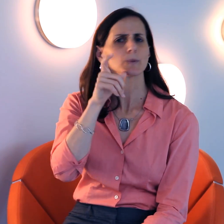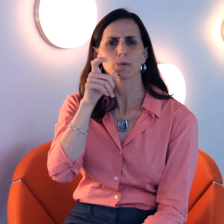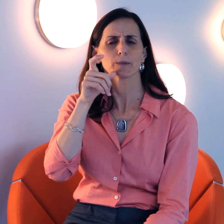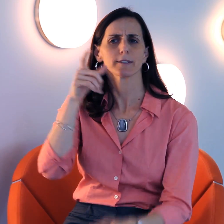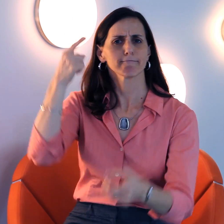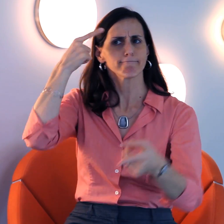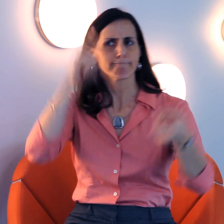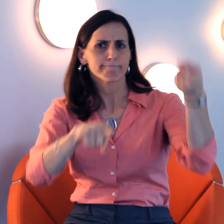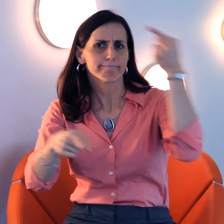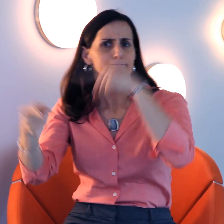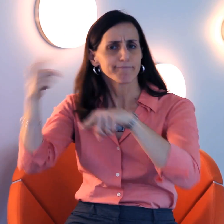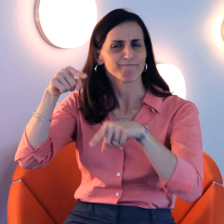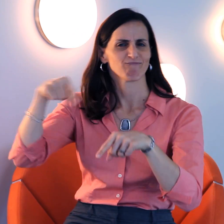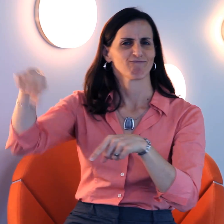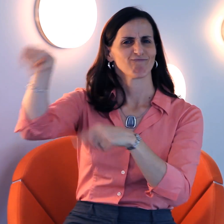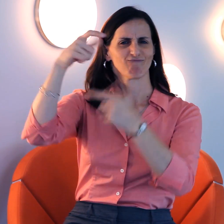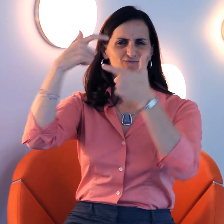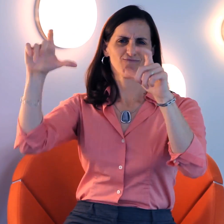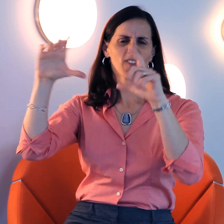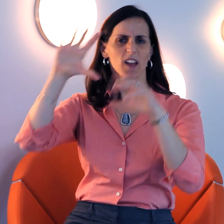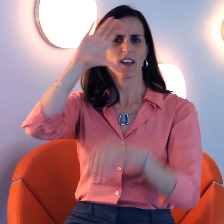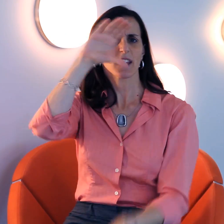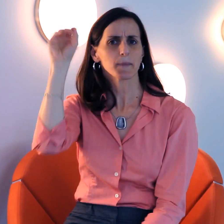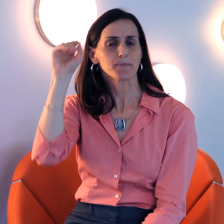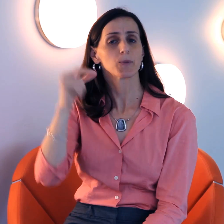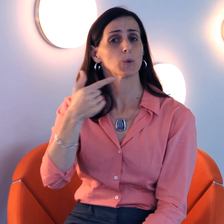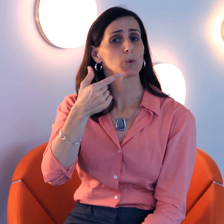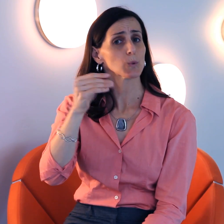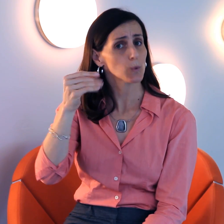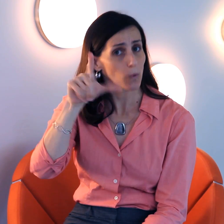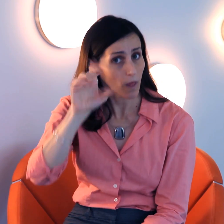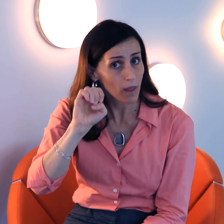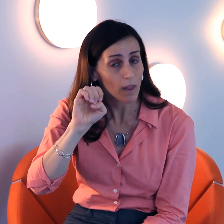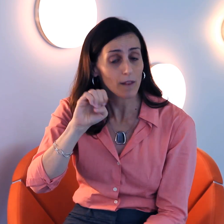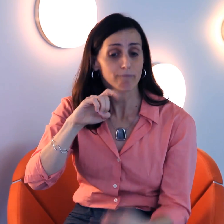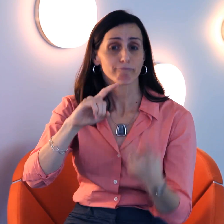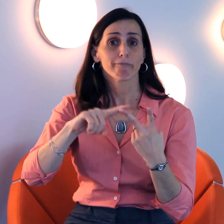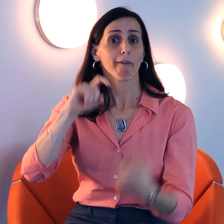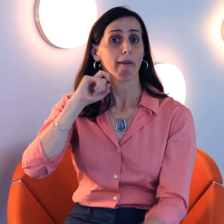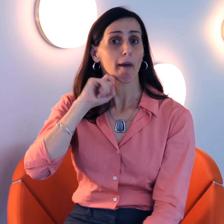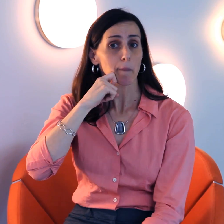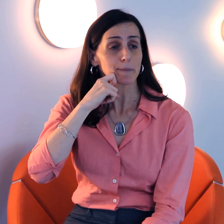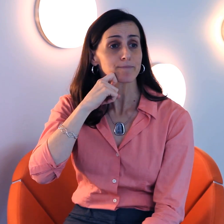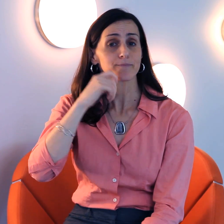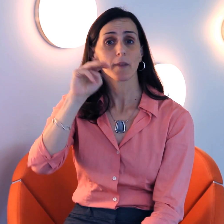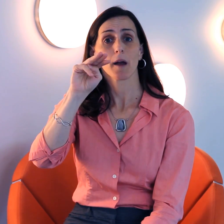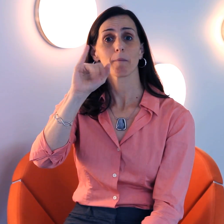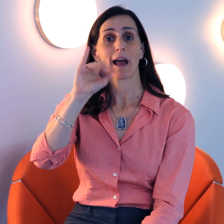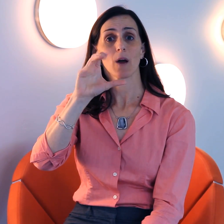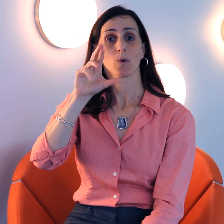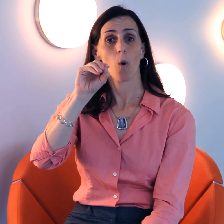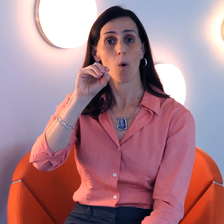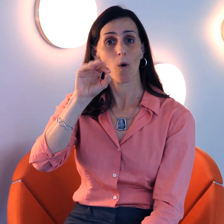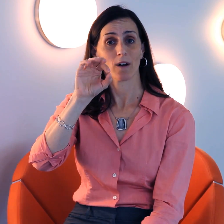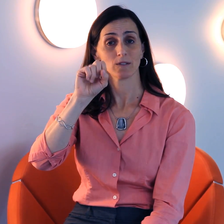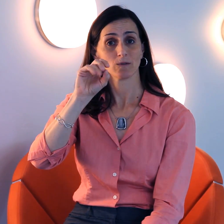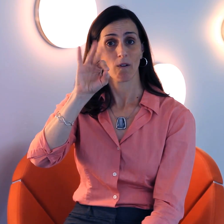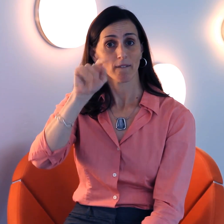Key players got together, such as Google, Apple, Microsoft, and Twitter,